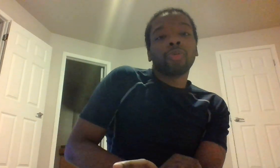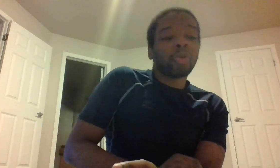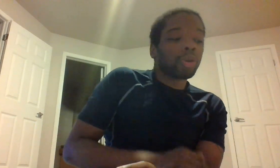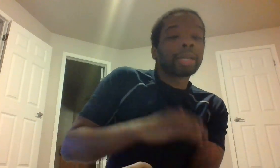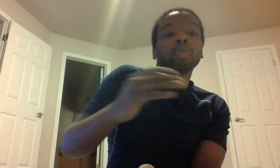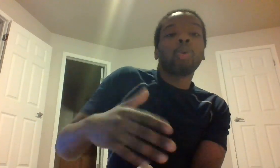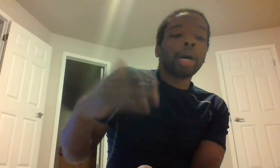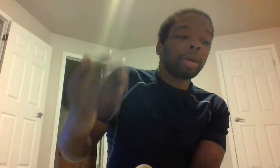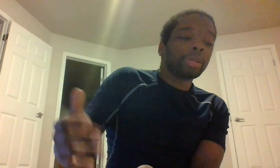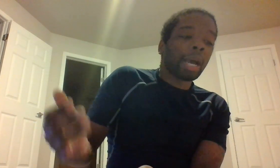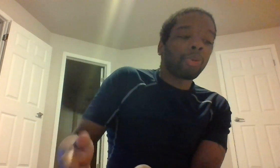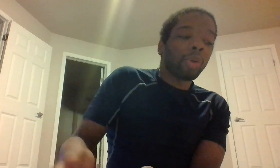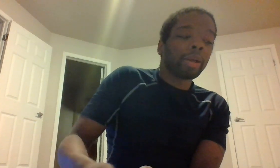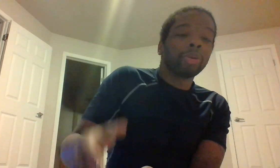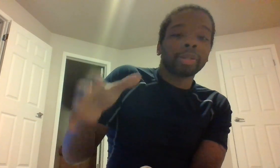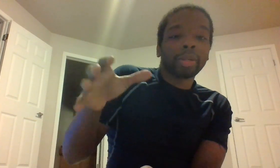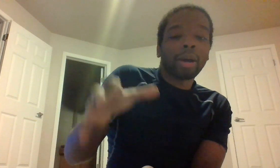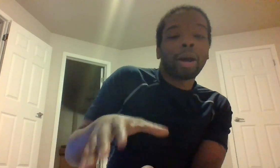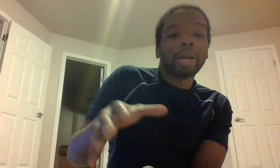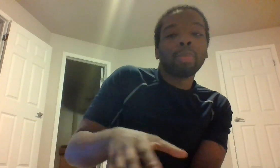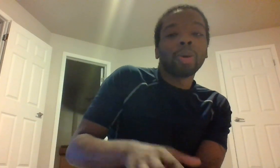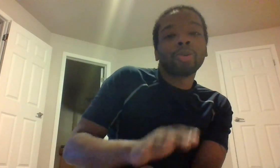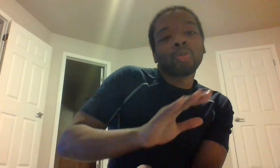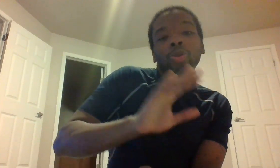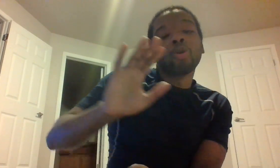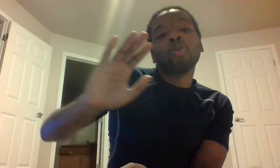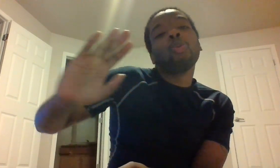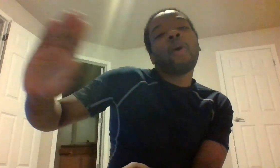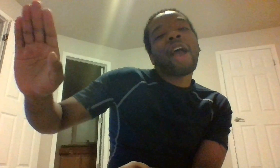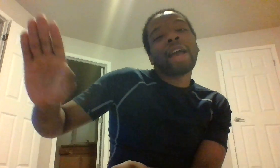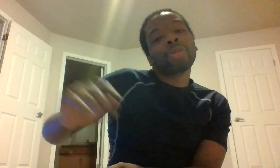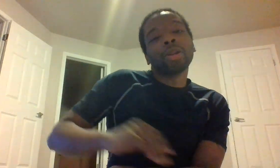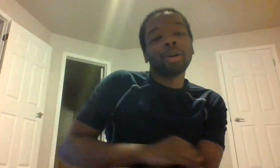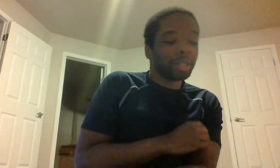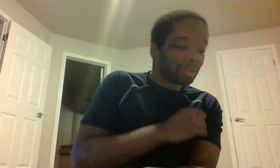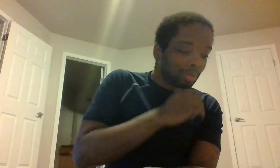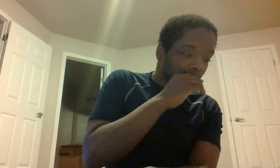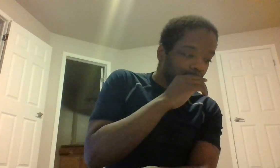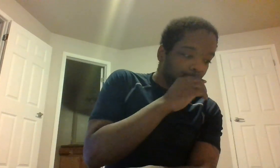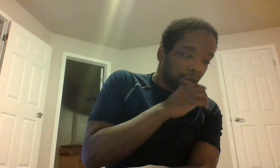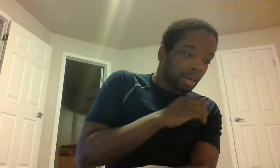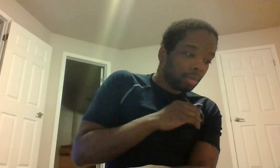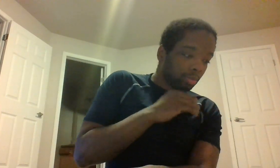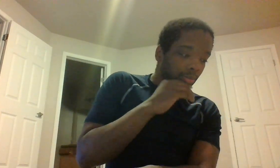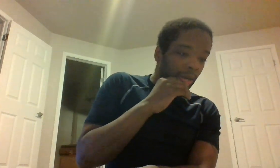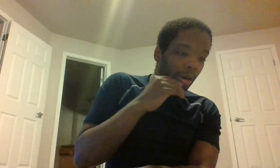for that's one of the type of radios on a boat when you go way up in the ocean no